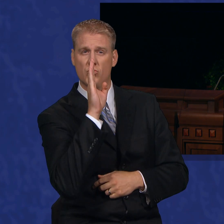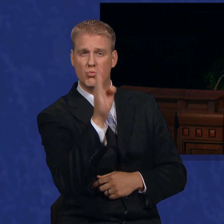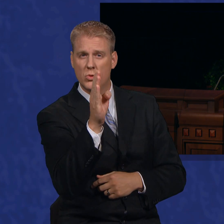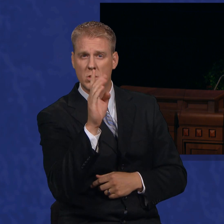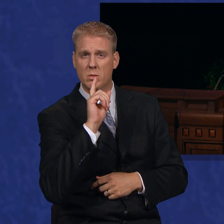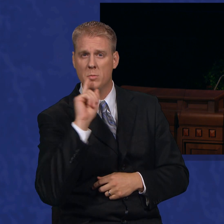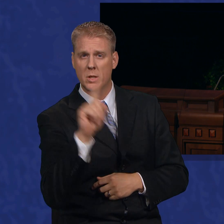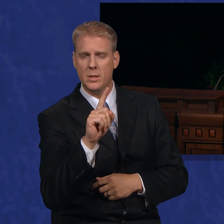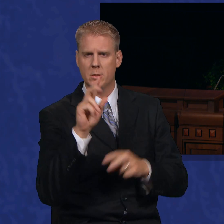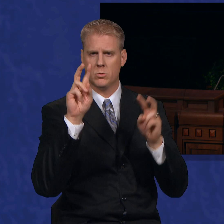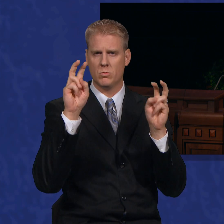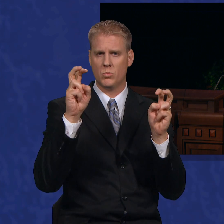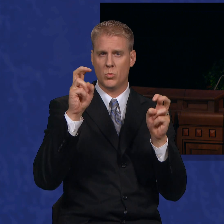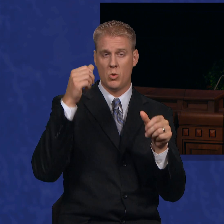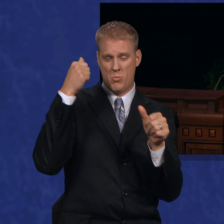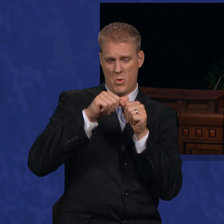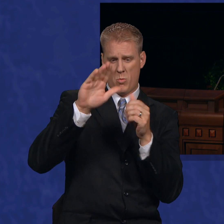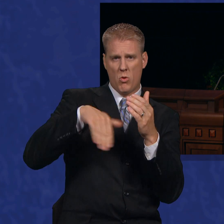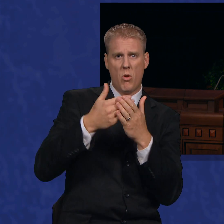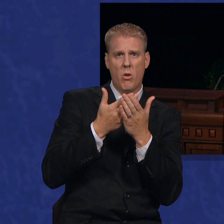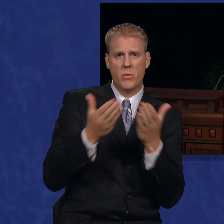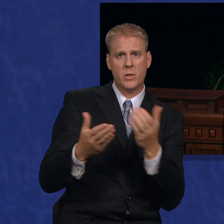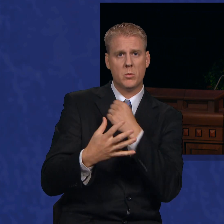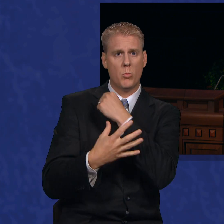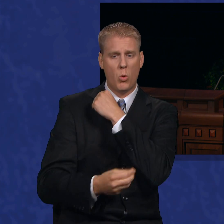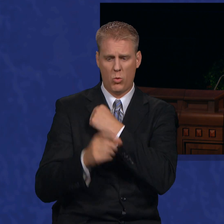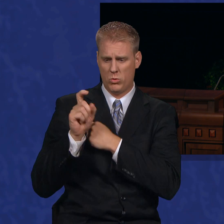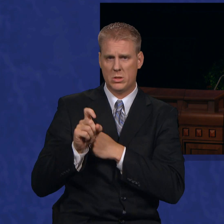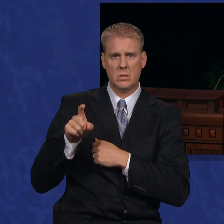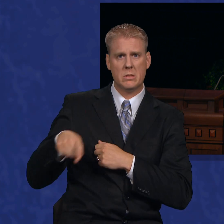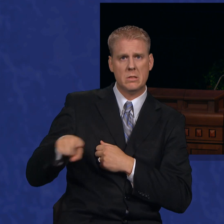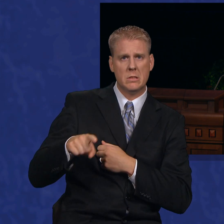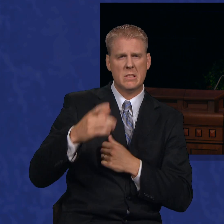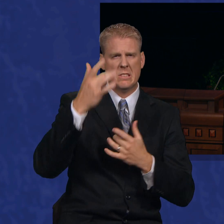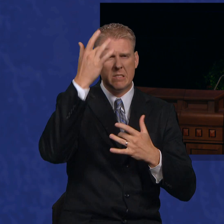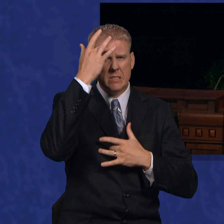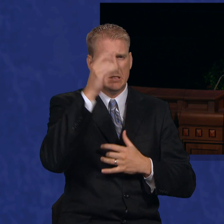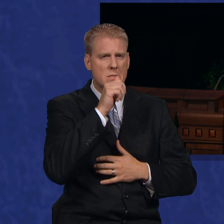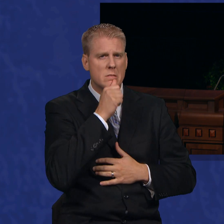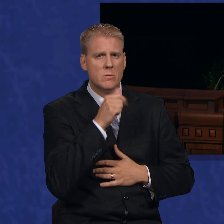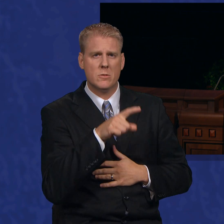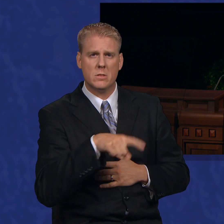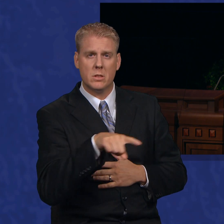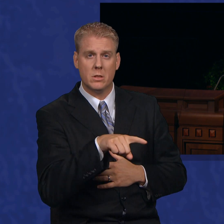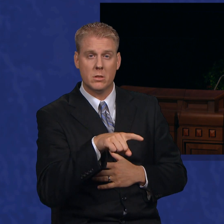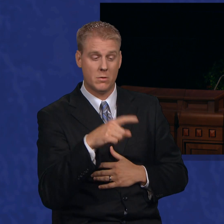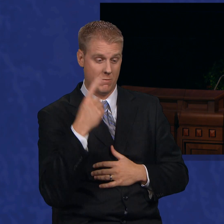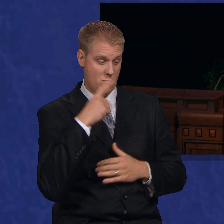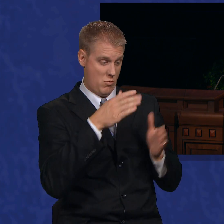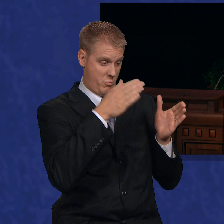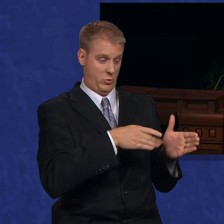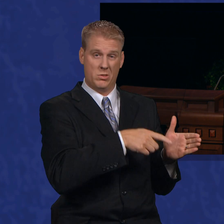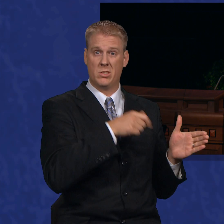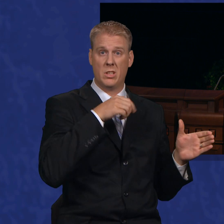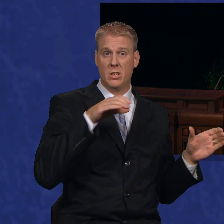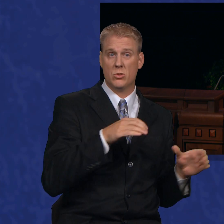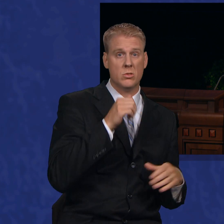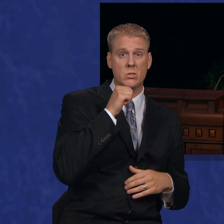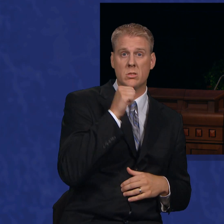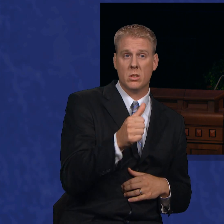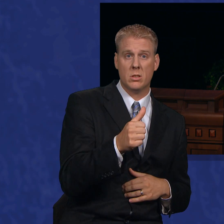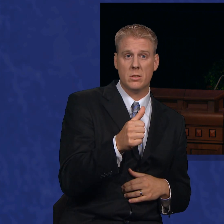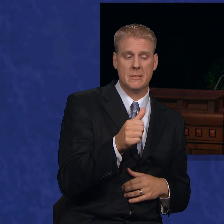remember in all things the poor and the needy, the sick and the afflicted. For he that doth not these things,